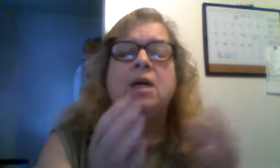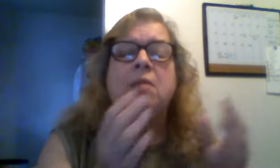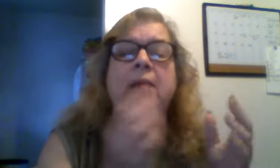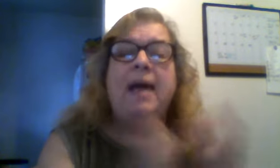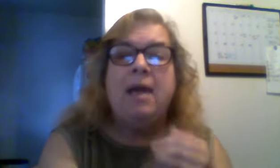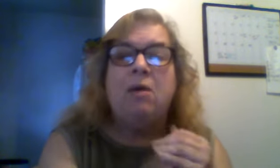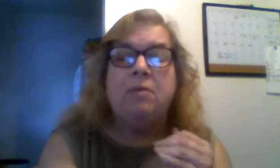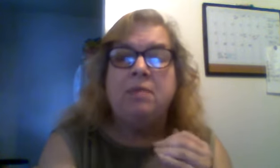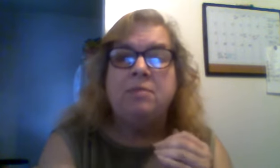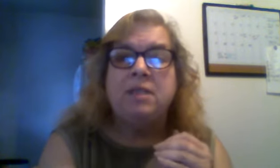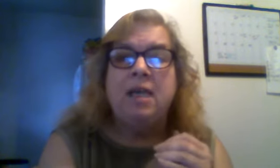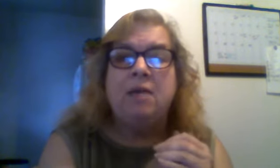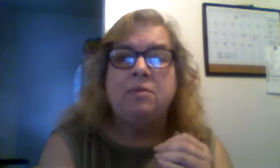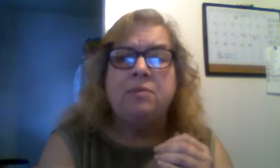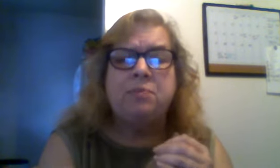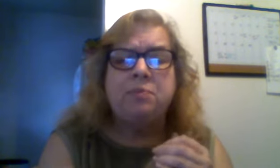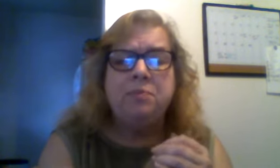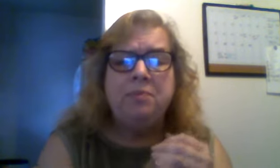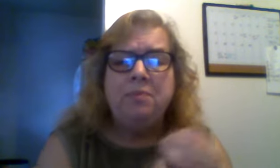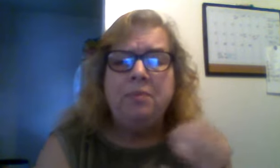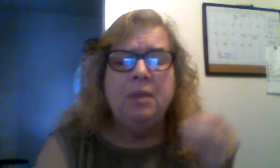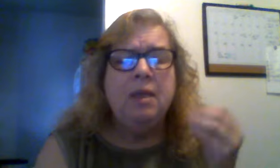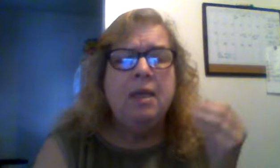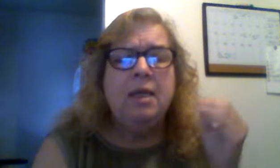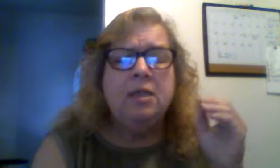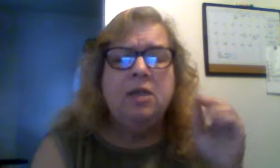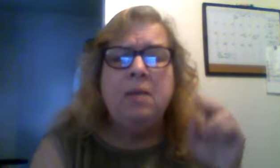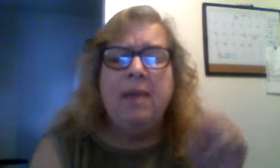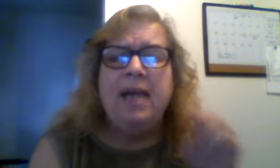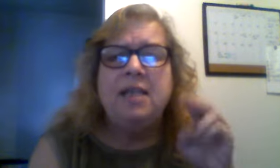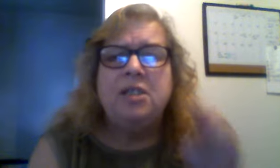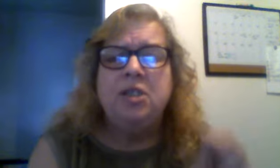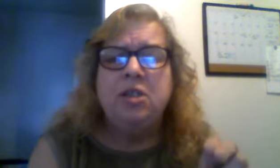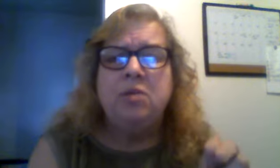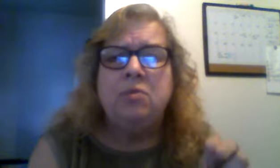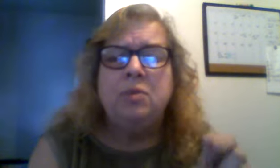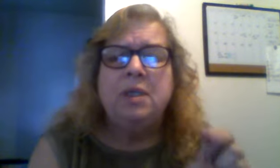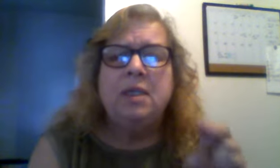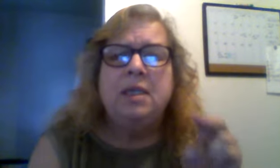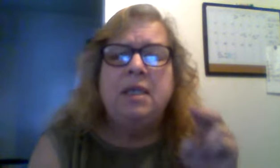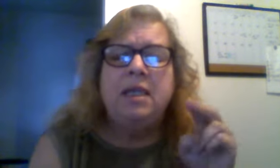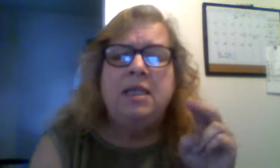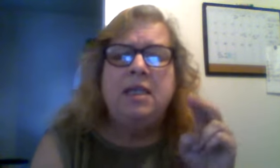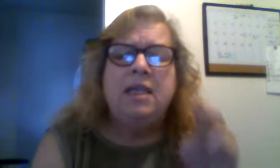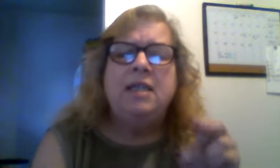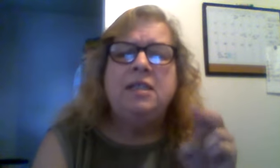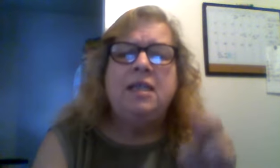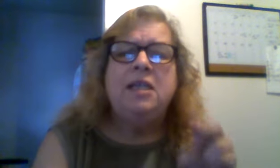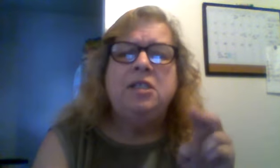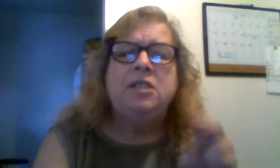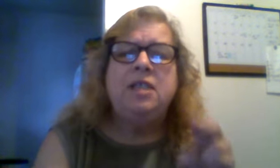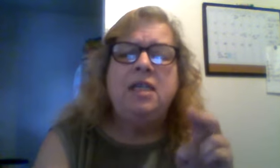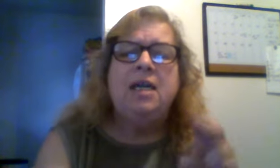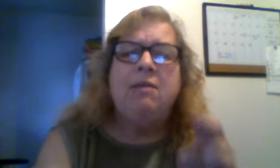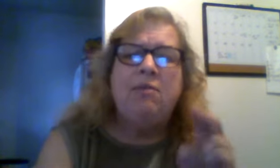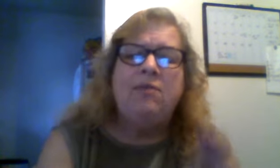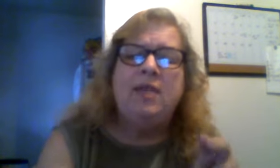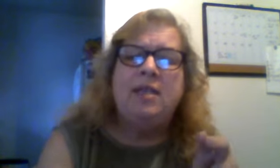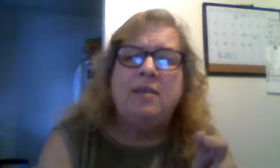come out themselves so i'm asking you in an shtf event